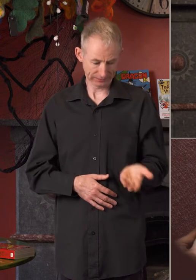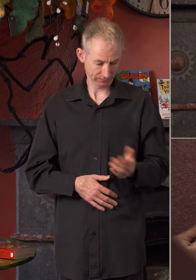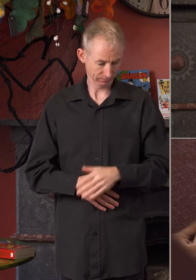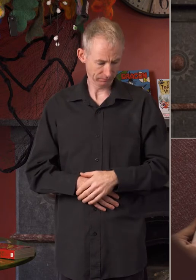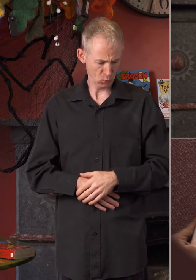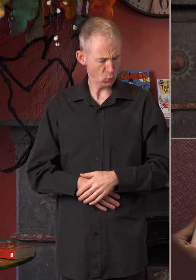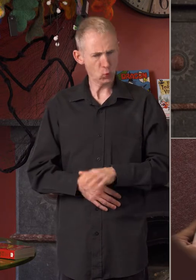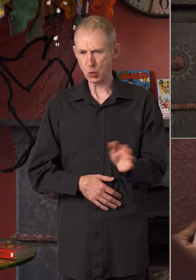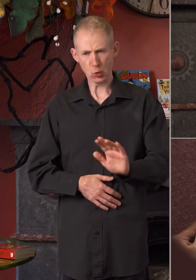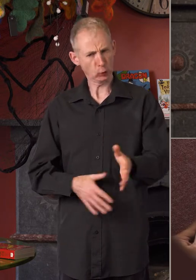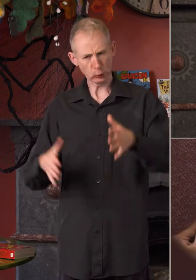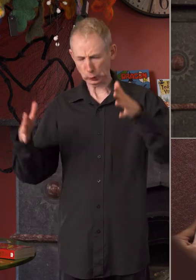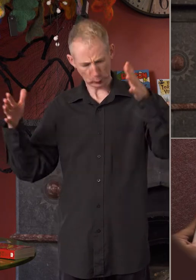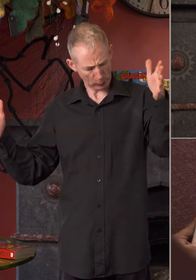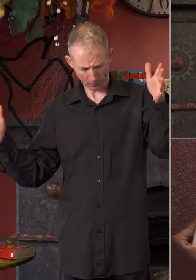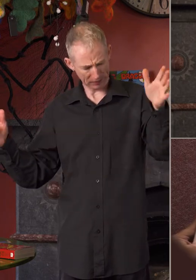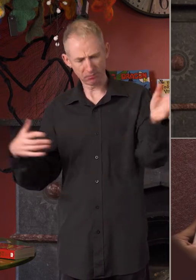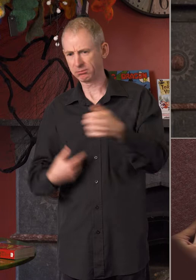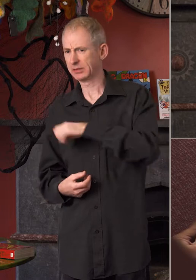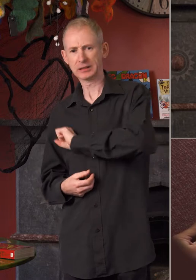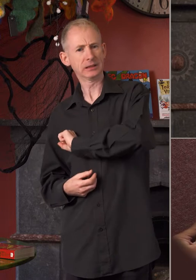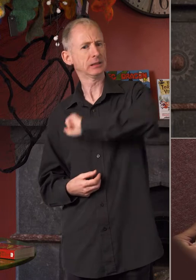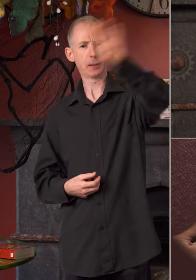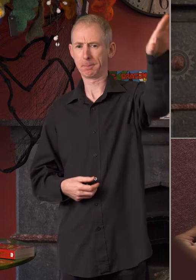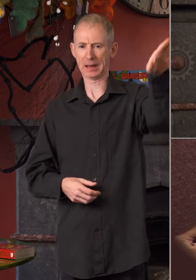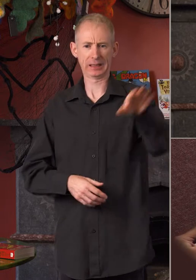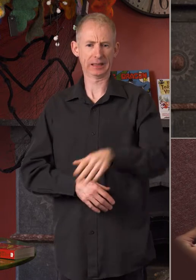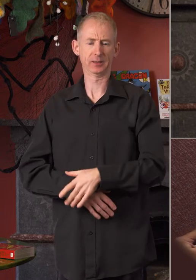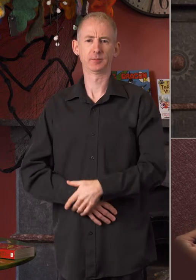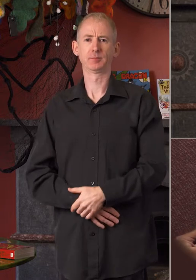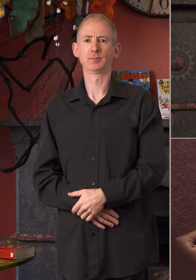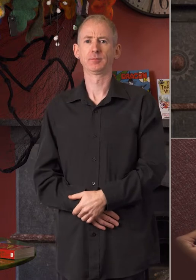He was too big so I sent him back.